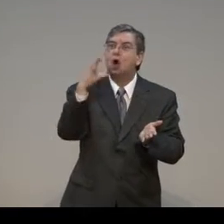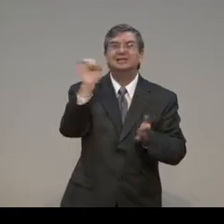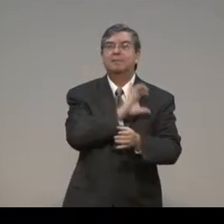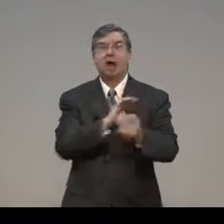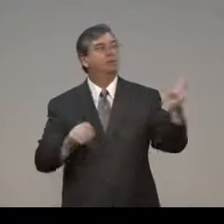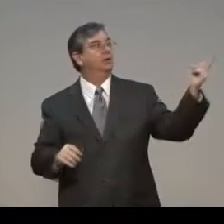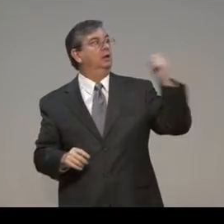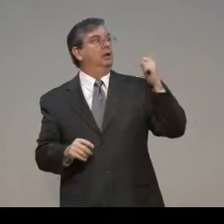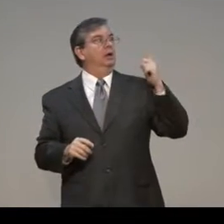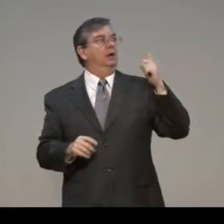price.